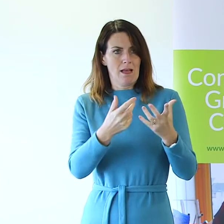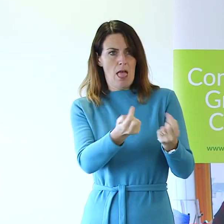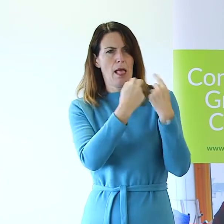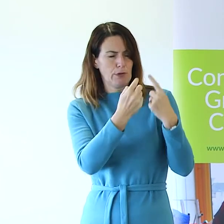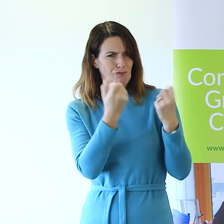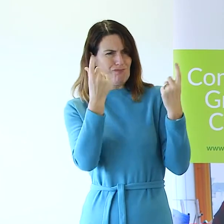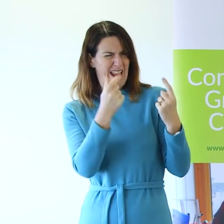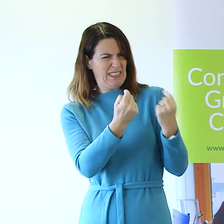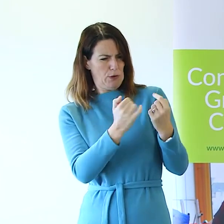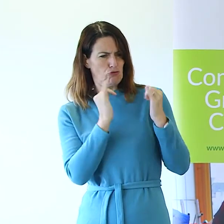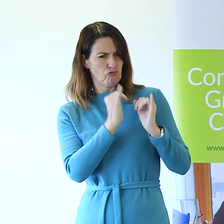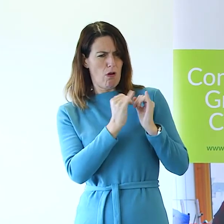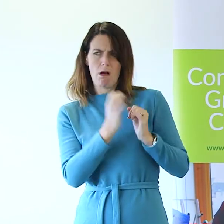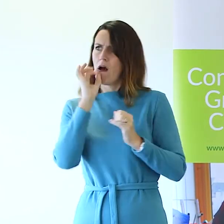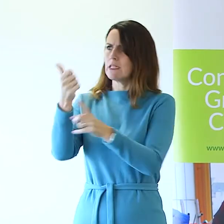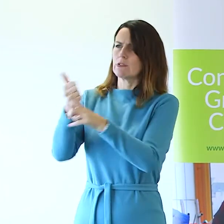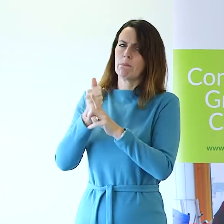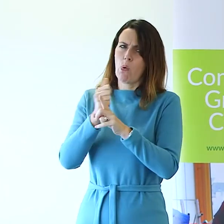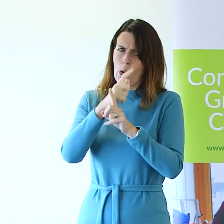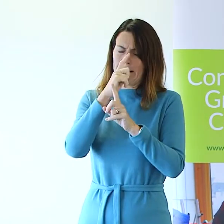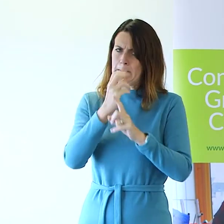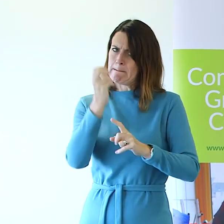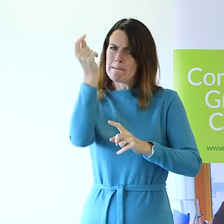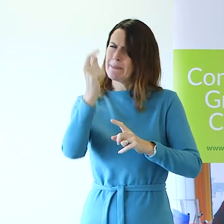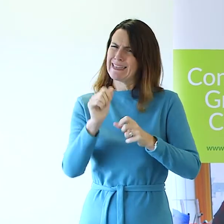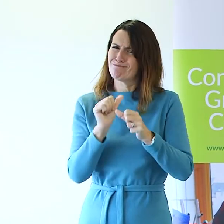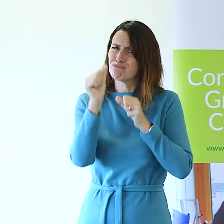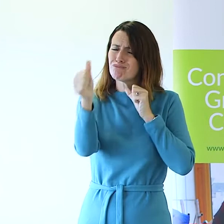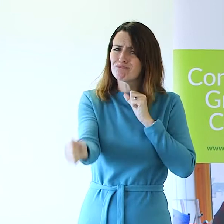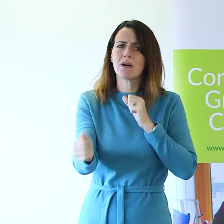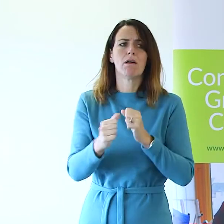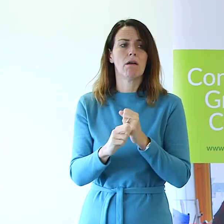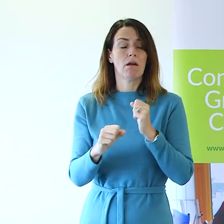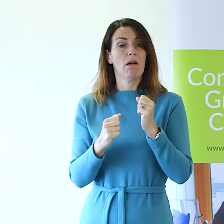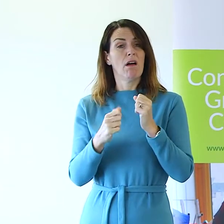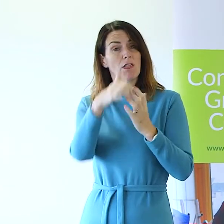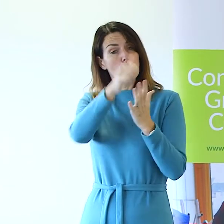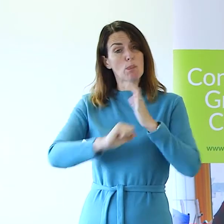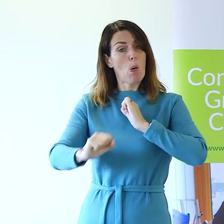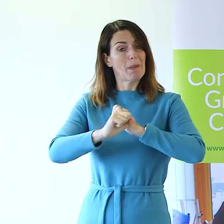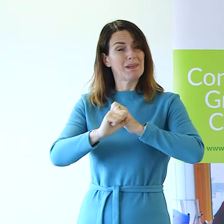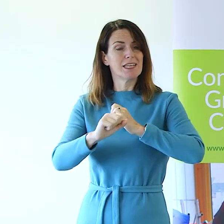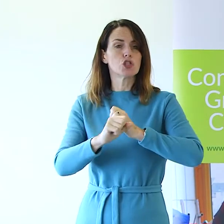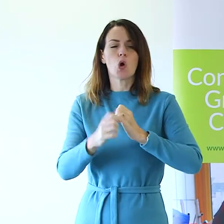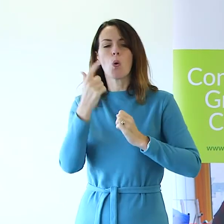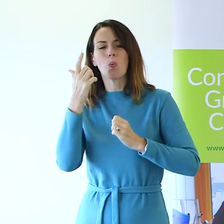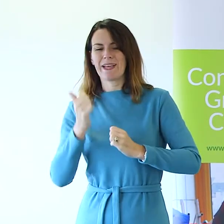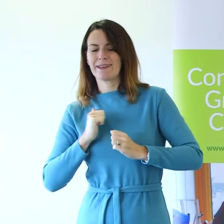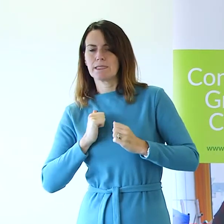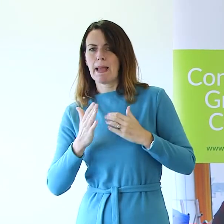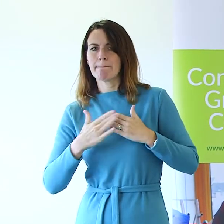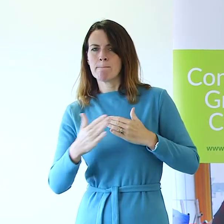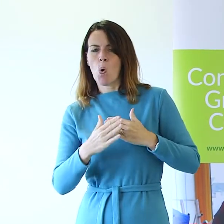is happening to them and to seek support. Given the timeframe of this publication, we expect to see more detailed reporting